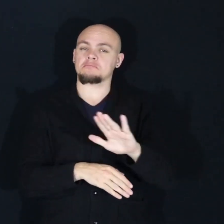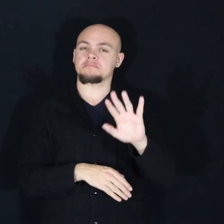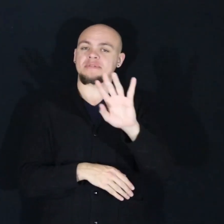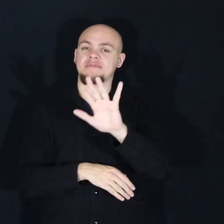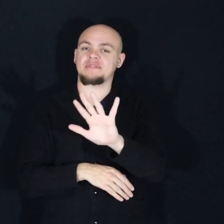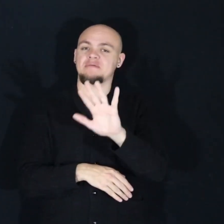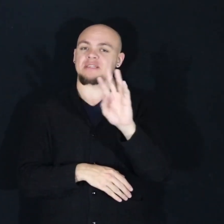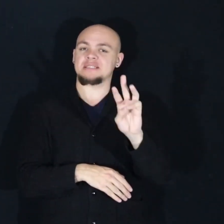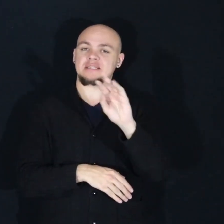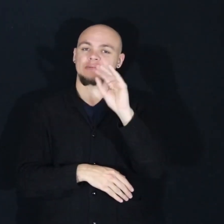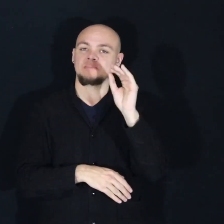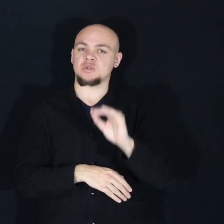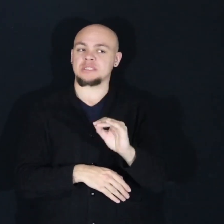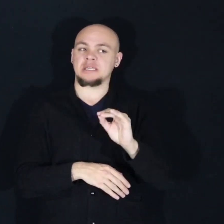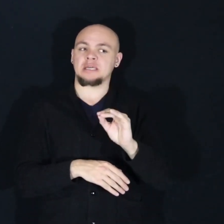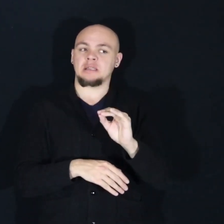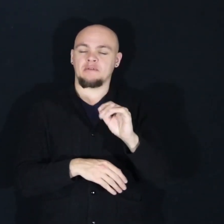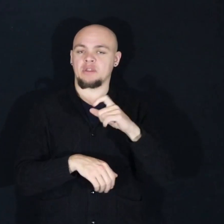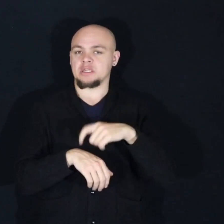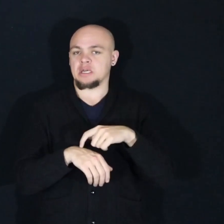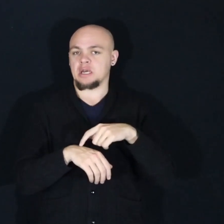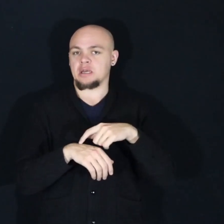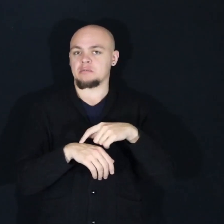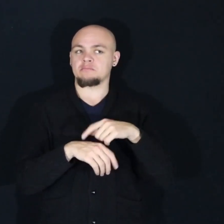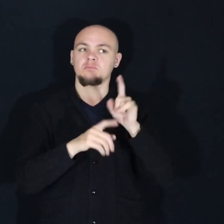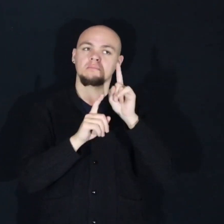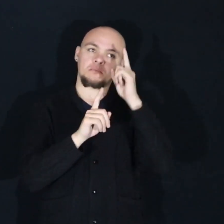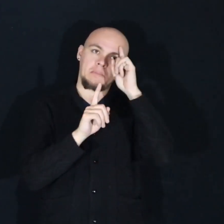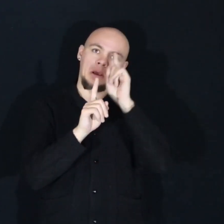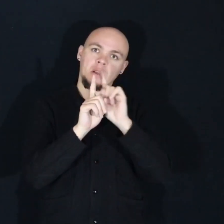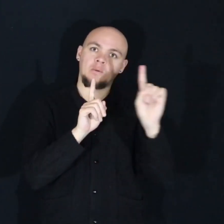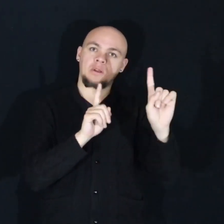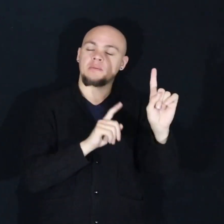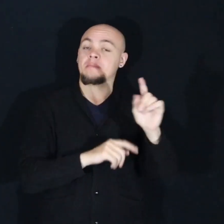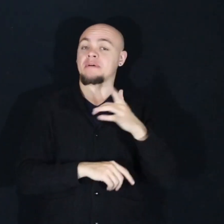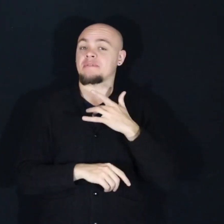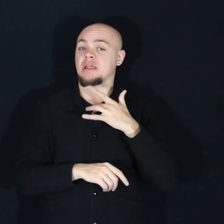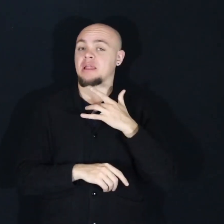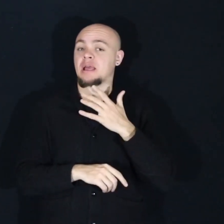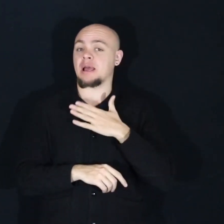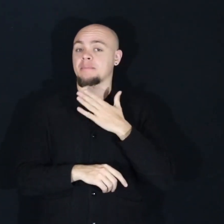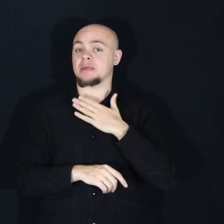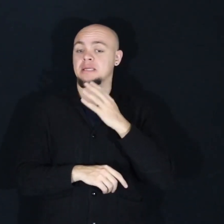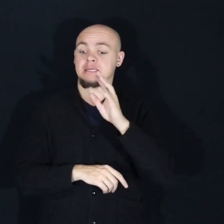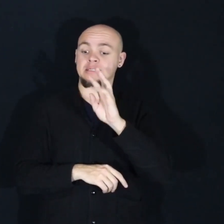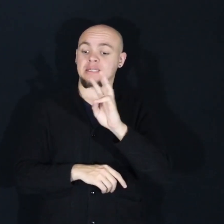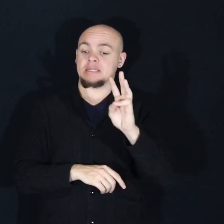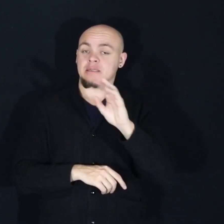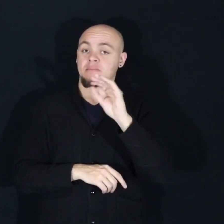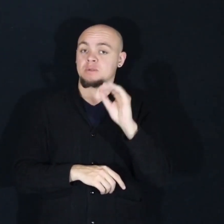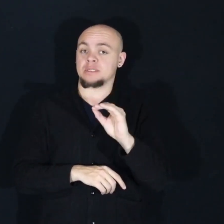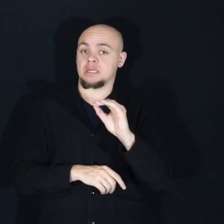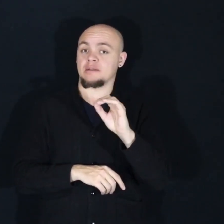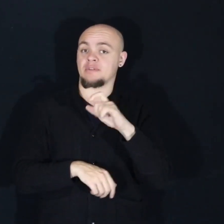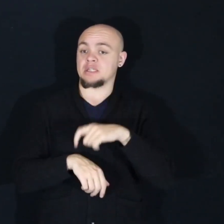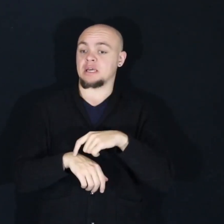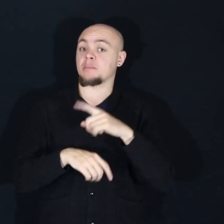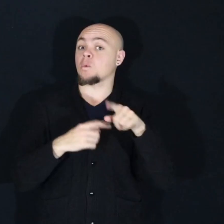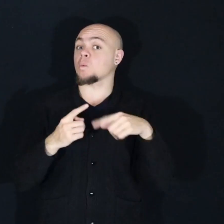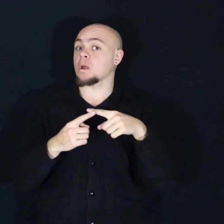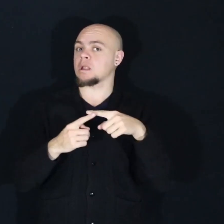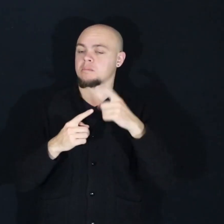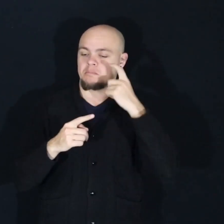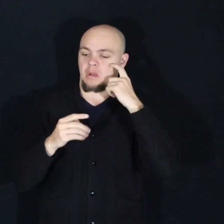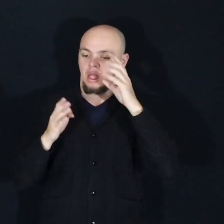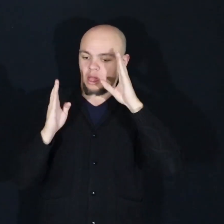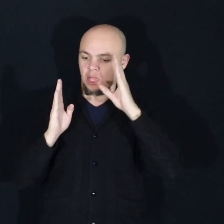of the time while mind-wandering, yet reported feeling happy 66% of the time when focused on the present moment. That's